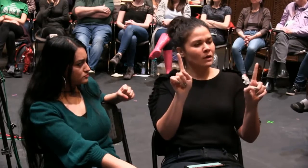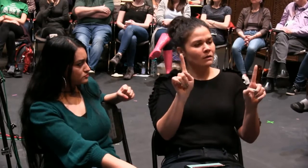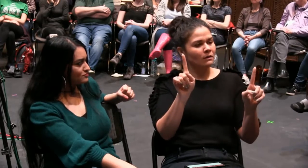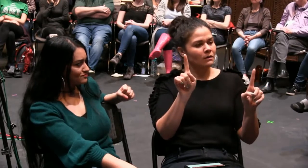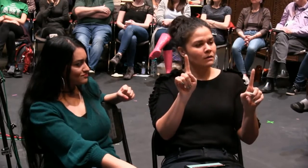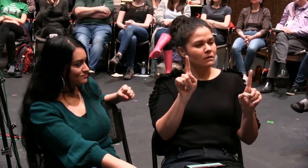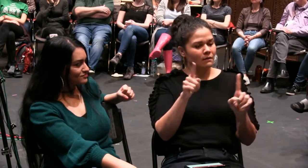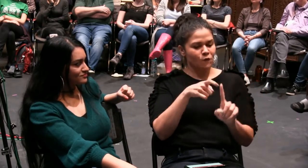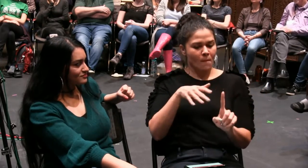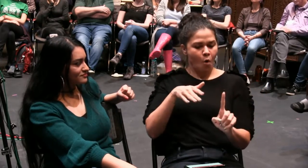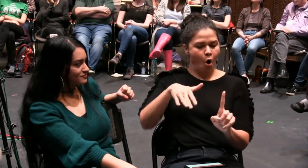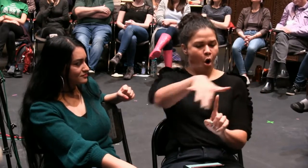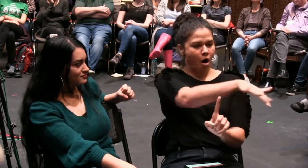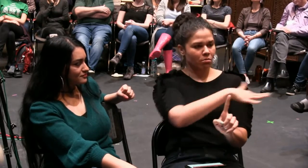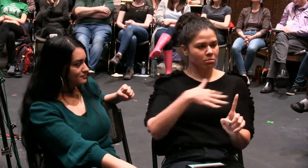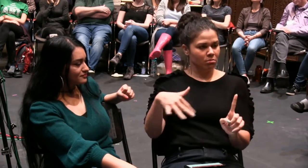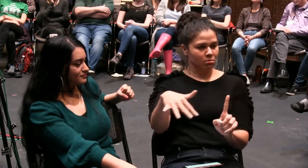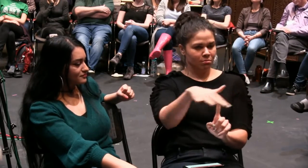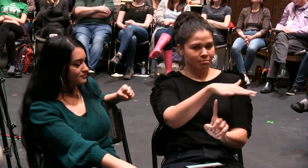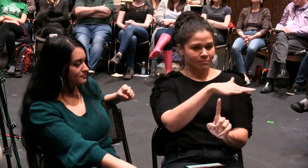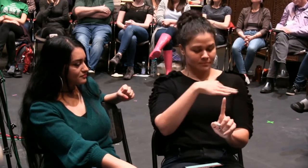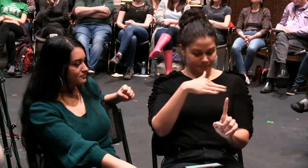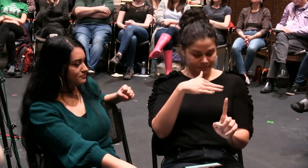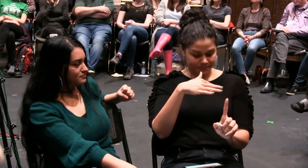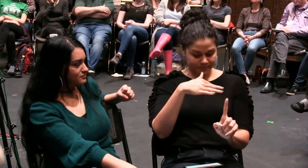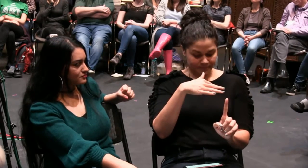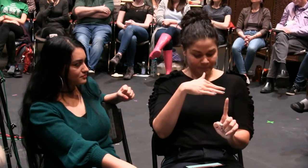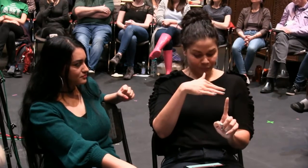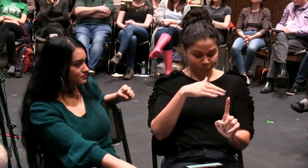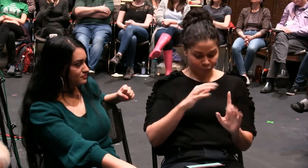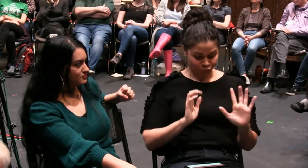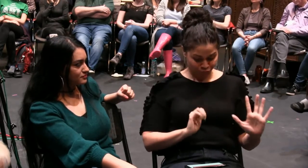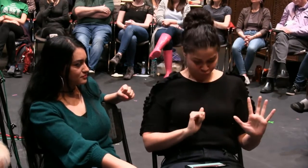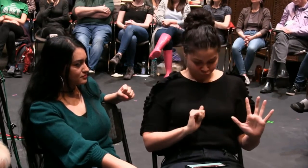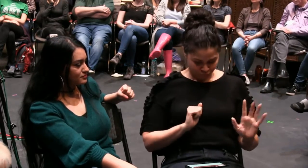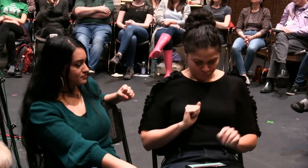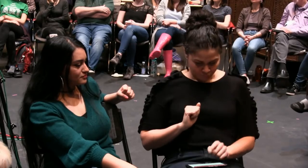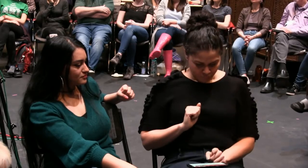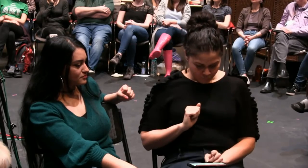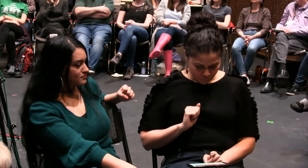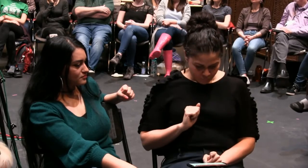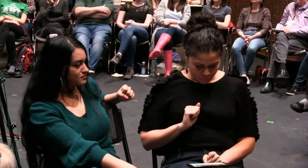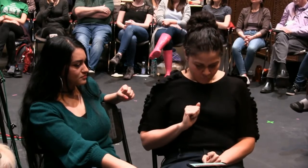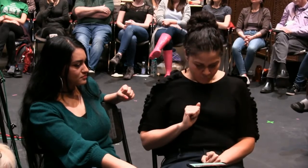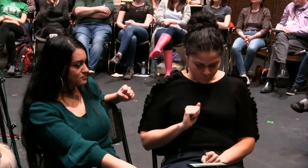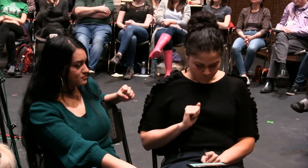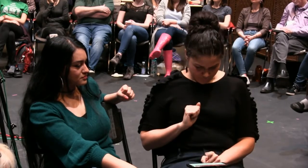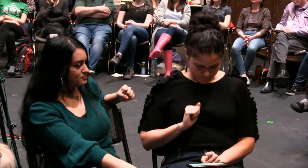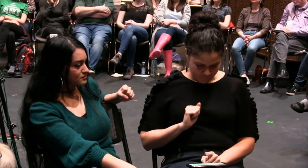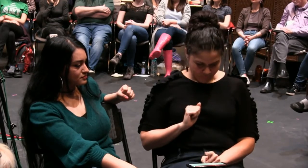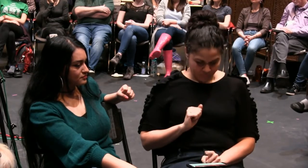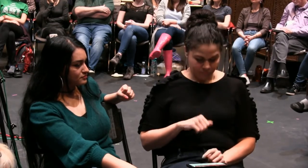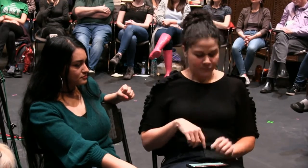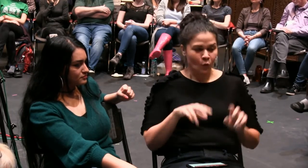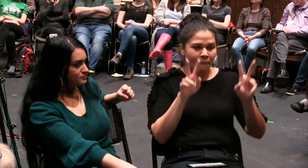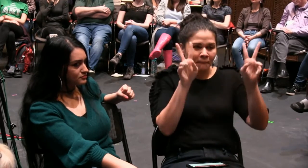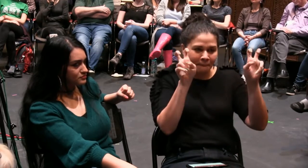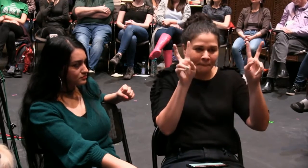And the focus is on the individual that's different from the majority in a certain setting.